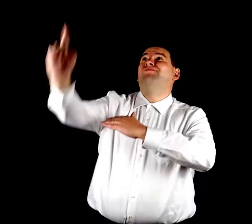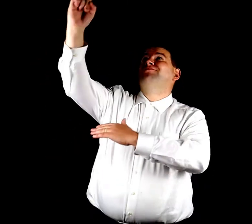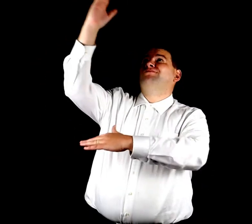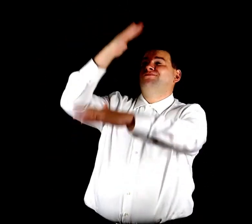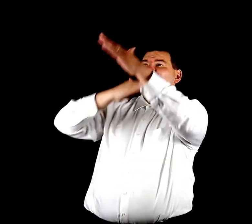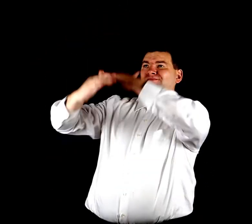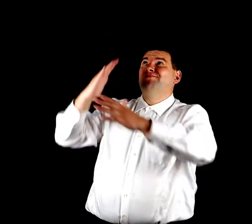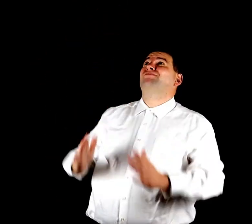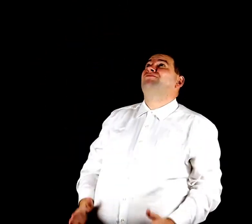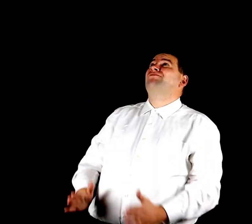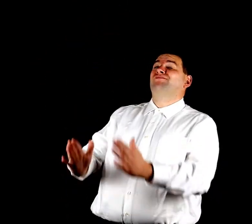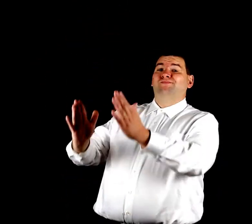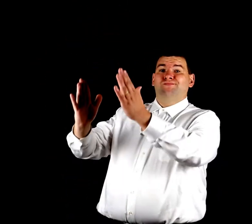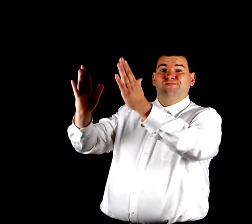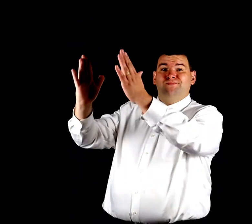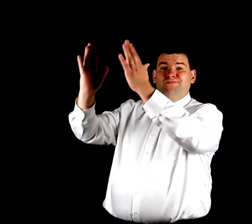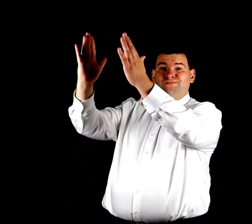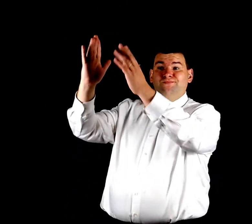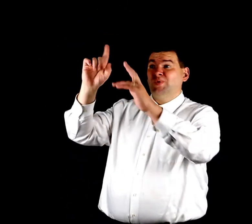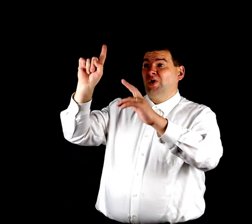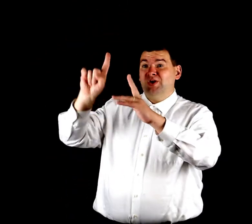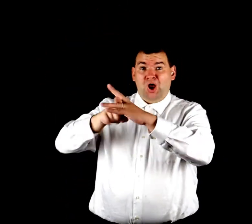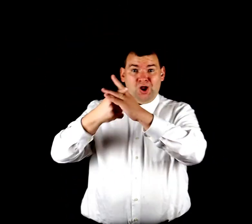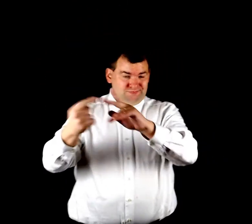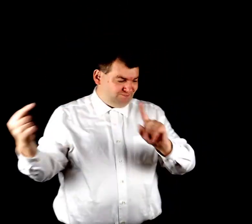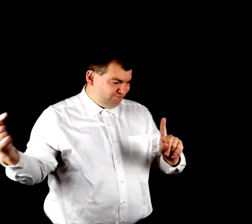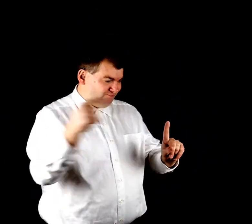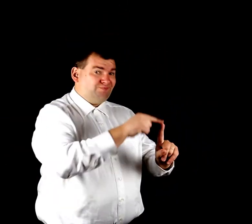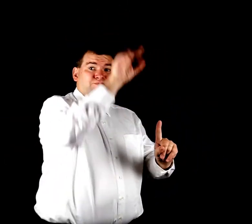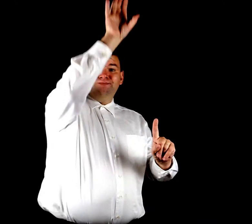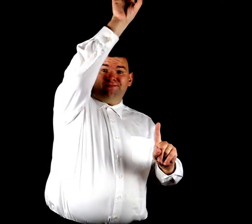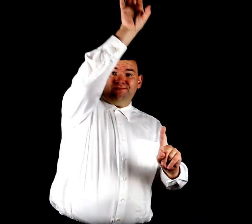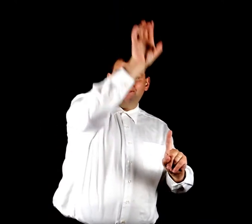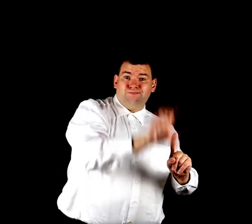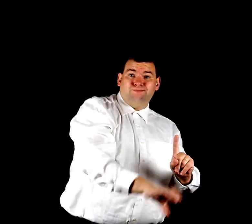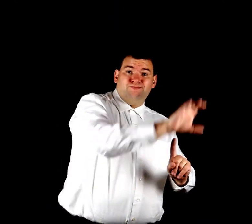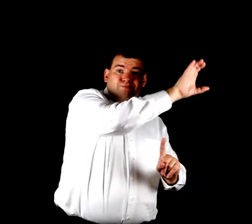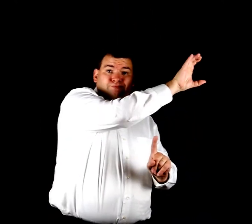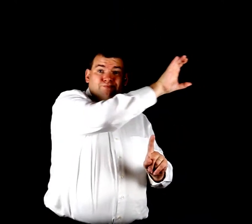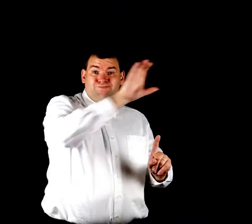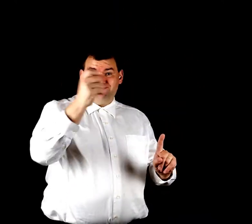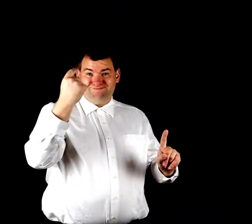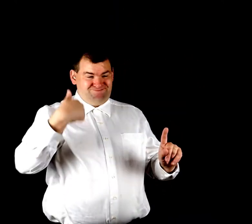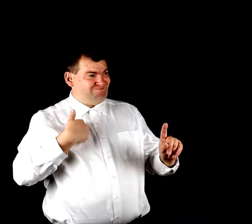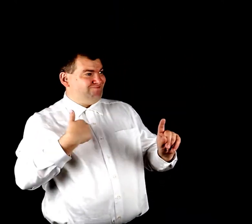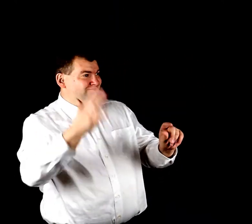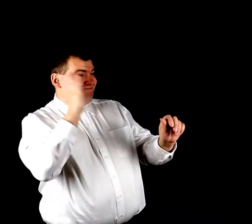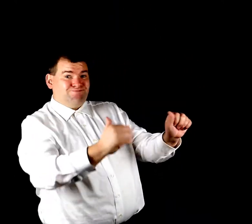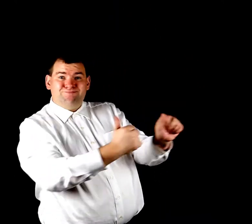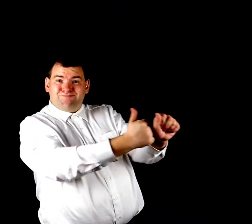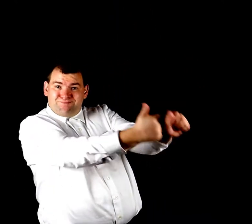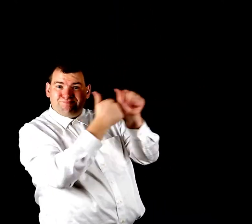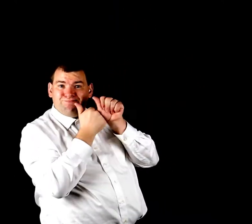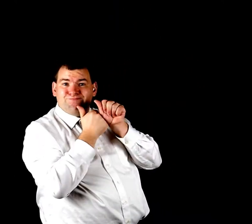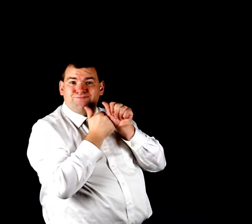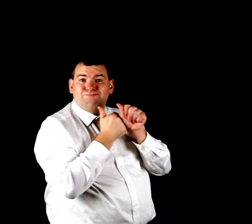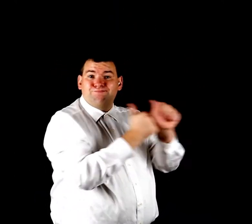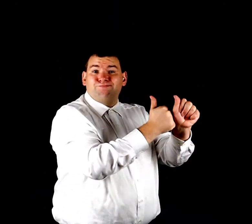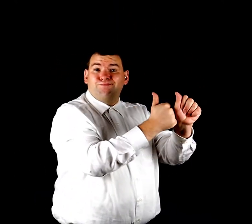All the way to the game It's all right Cavalry, that's where I